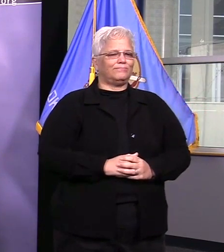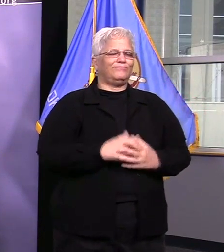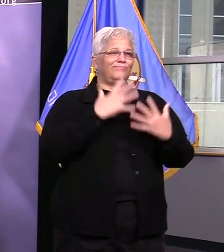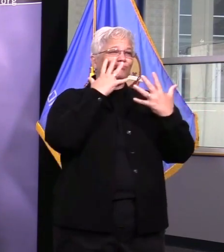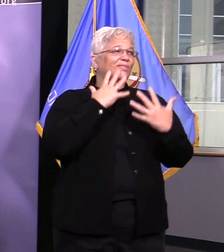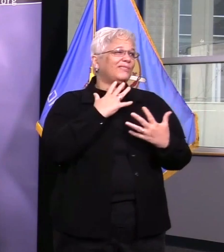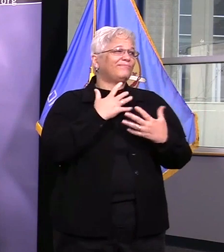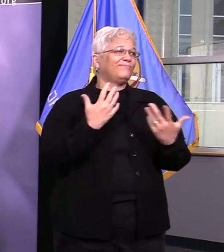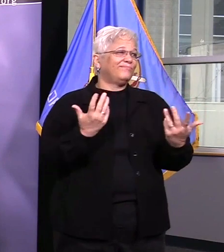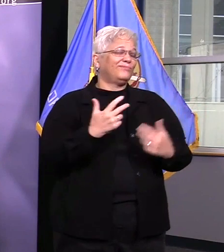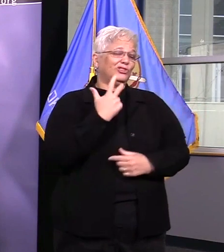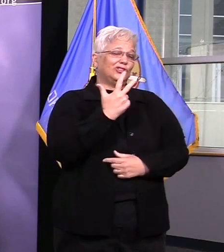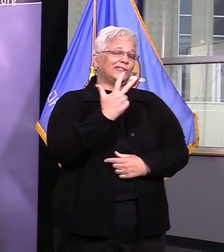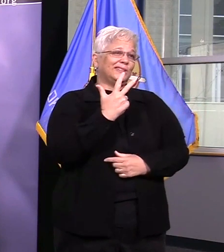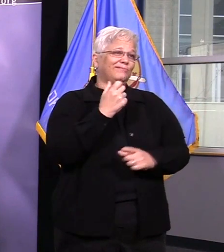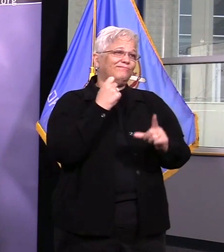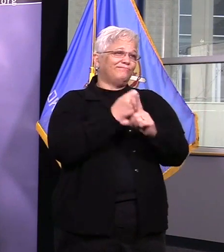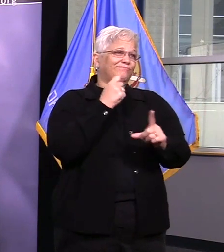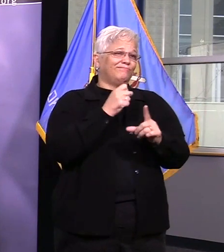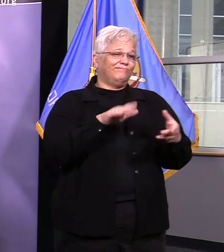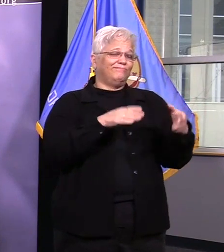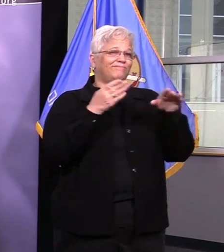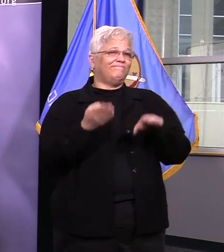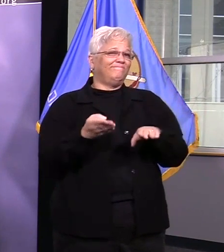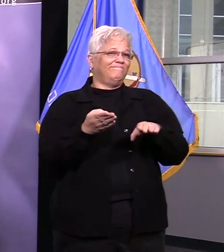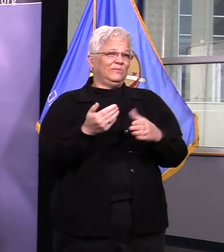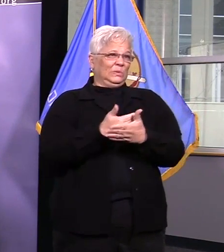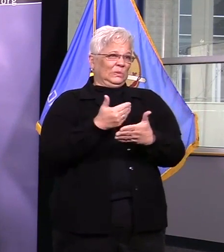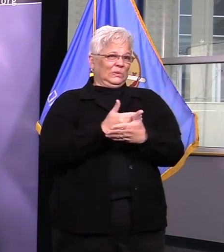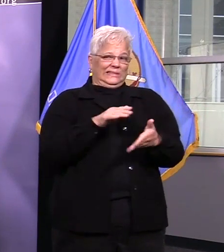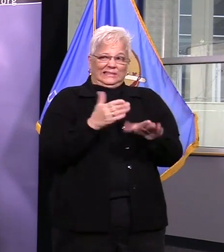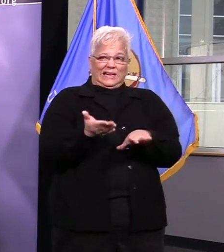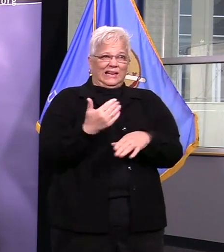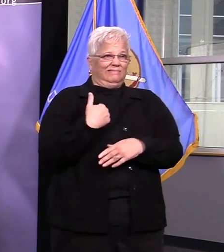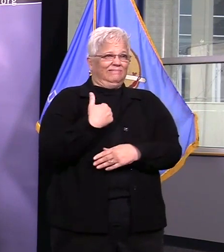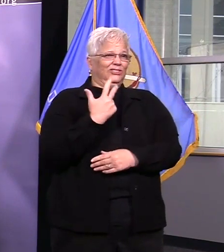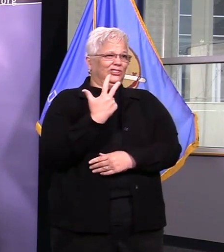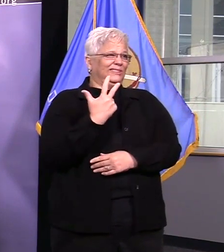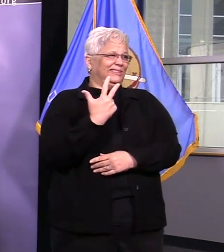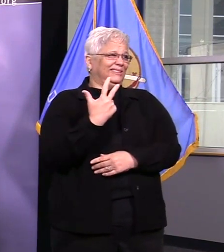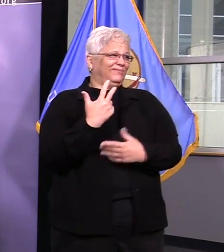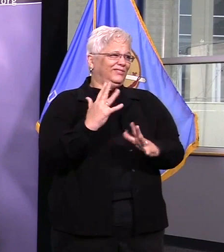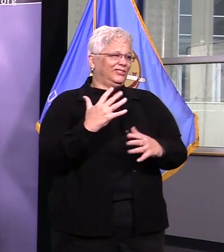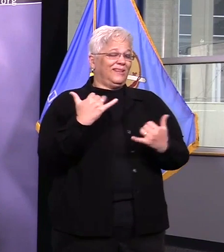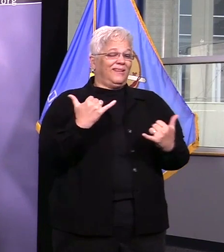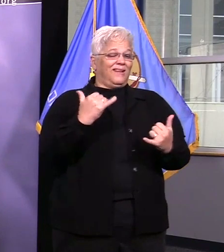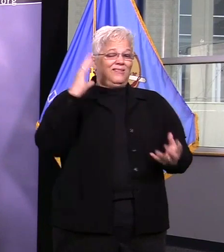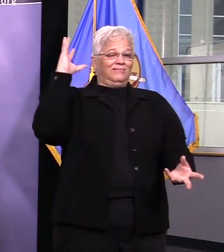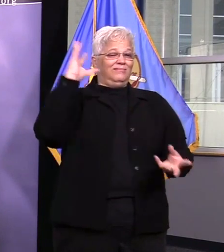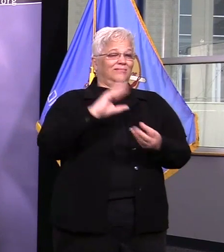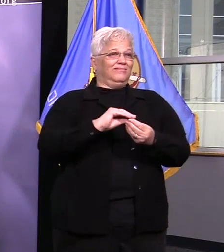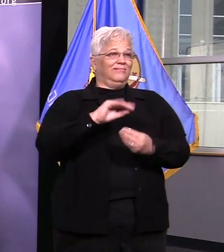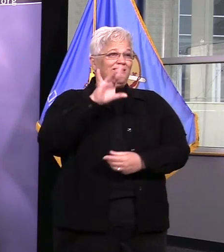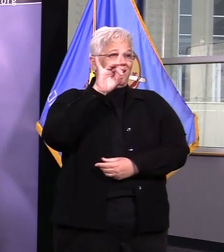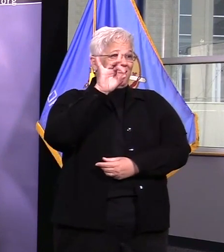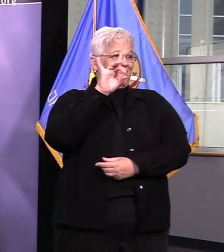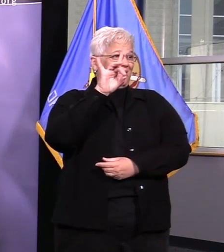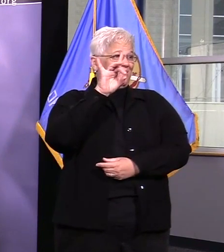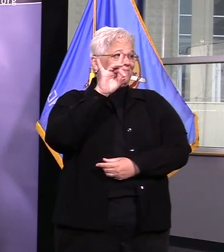people who have died from complications of COVID-19 in Tulsa County, bringing our total of deaths to eight.